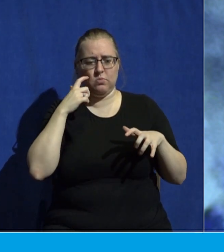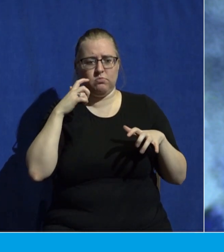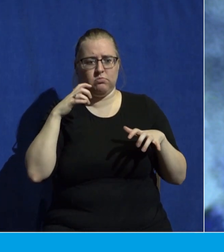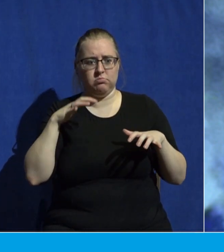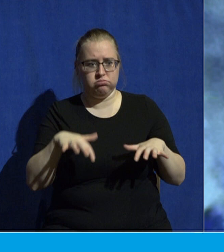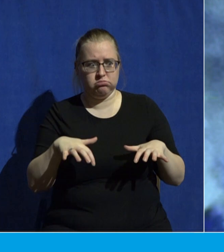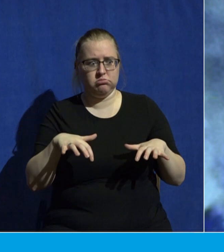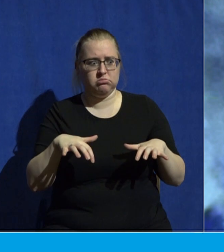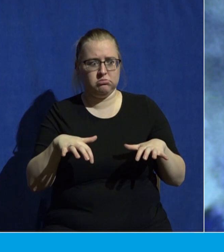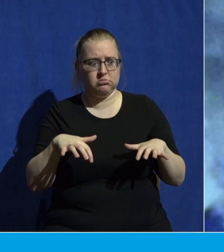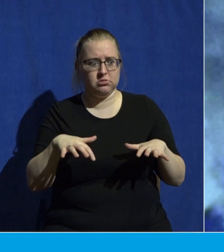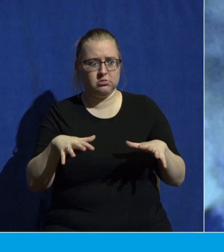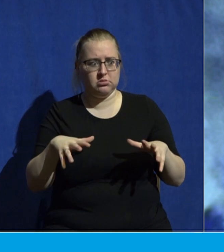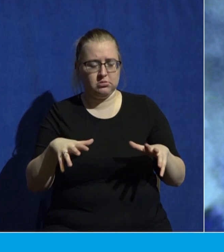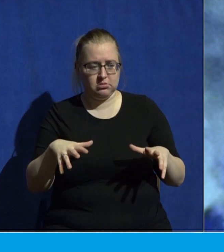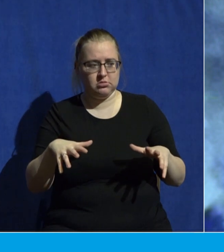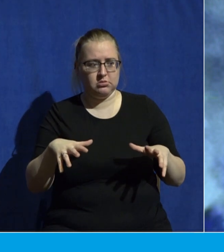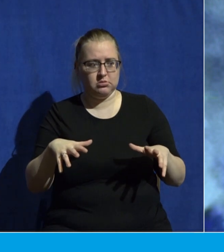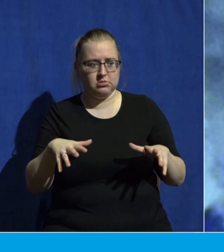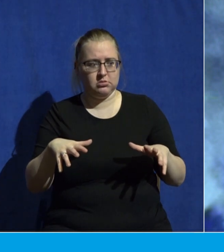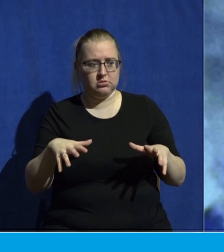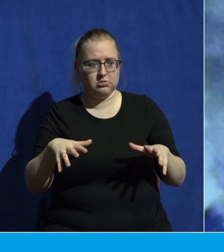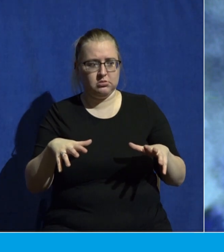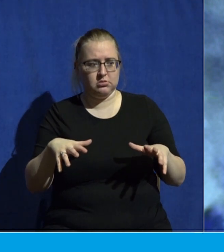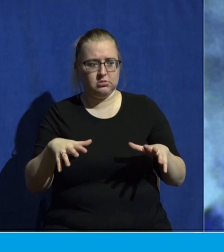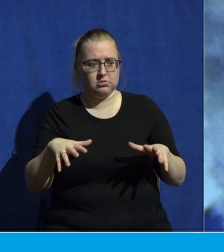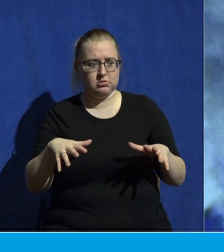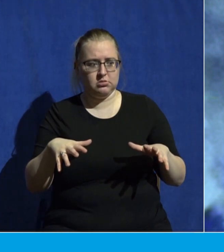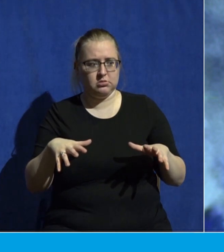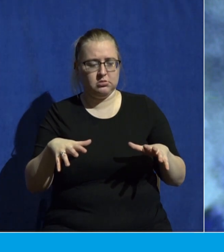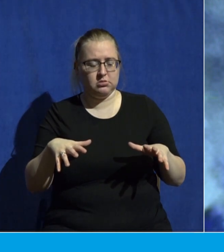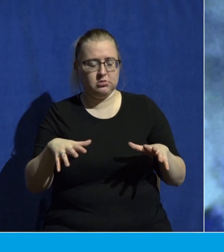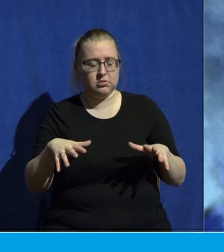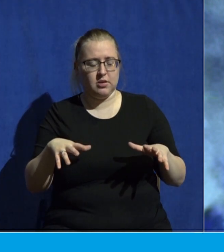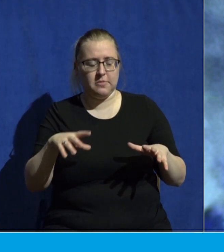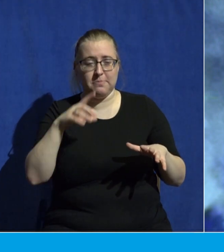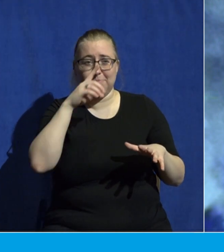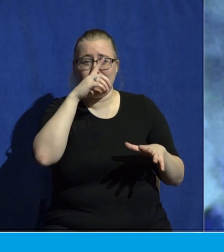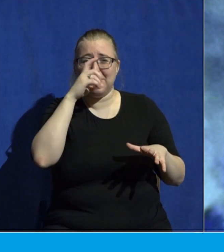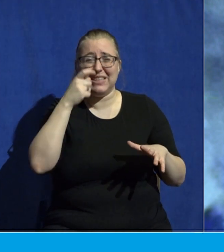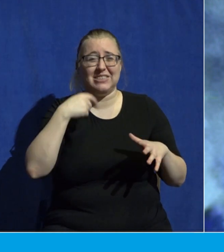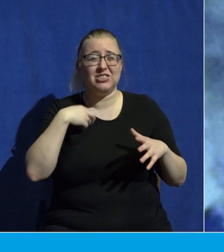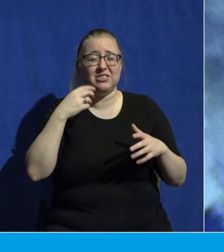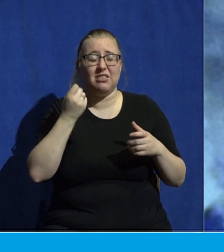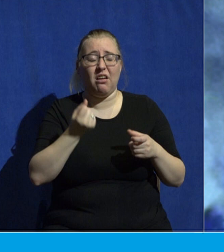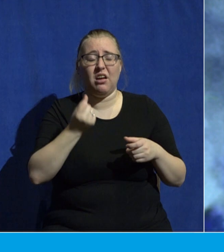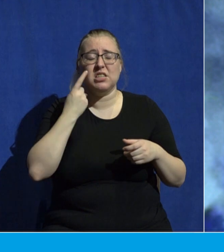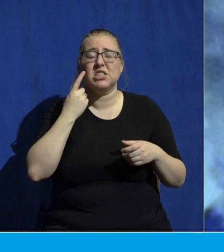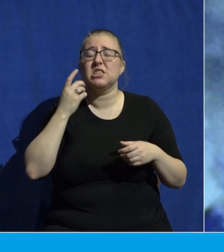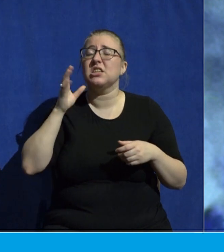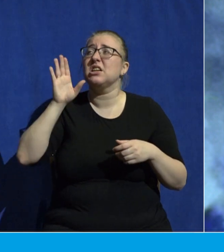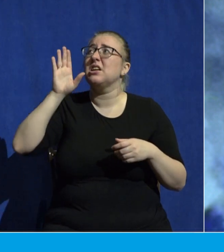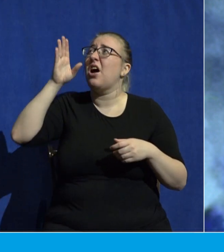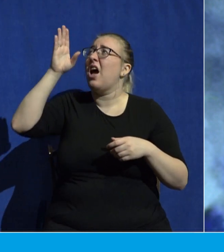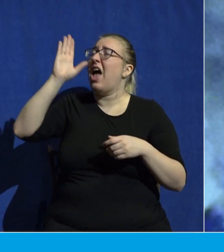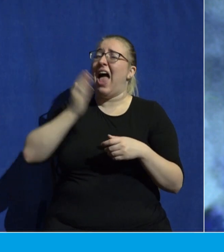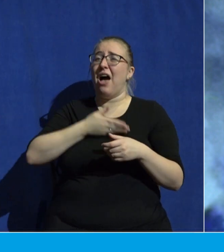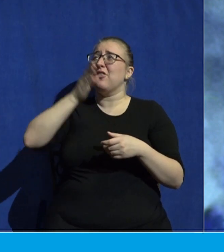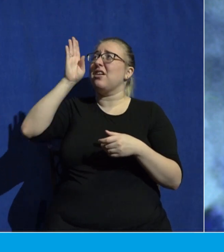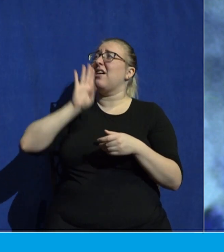silence at the greatness of our God. And what I want to do today is I